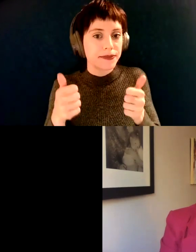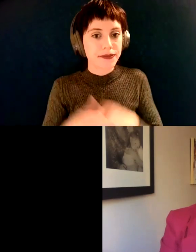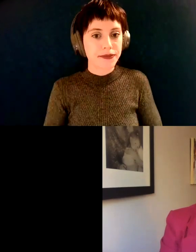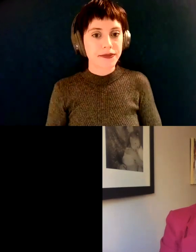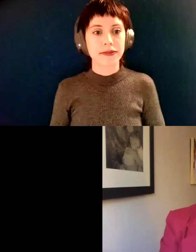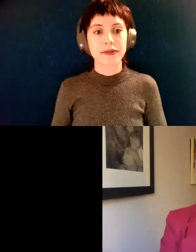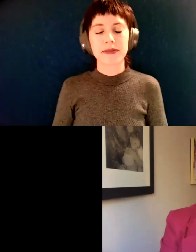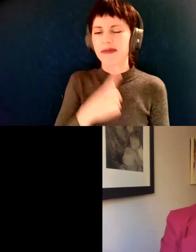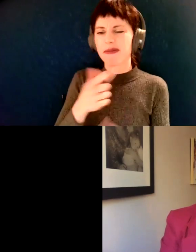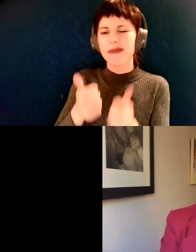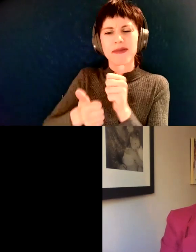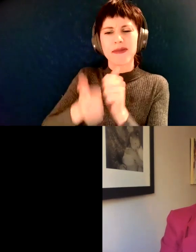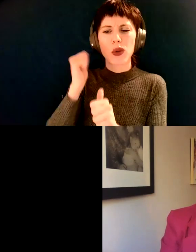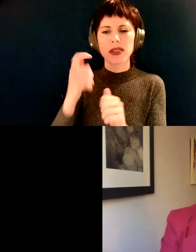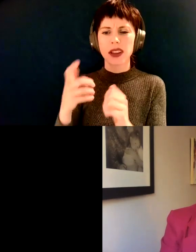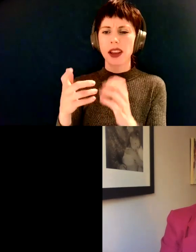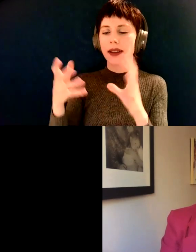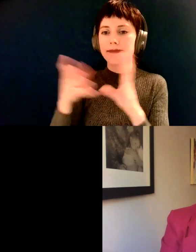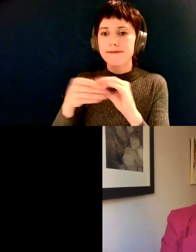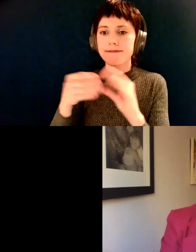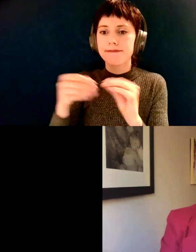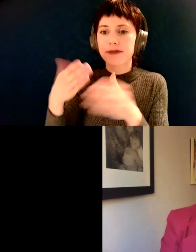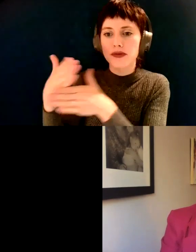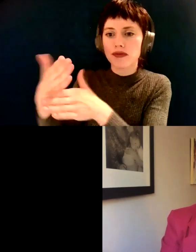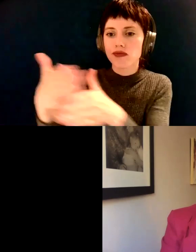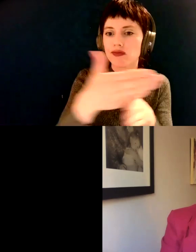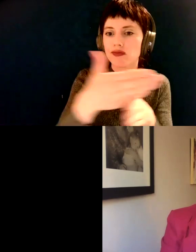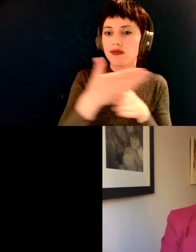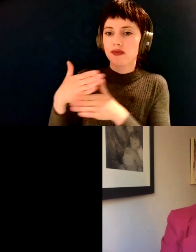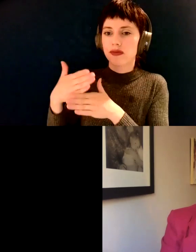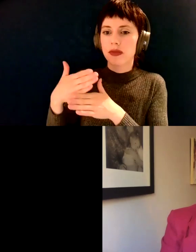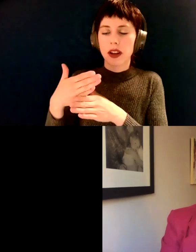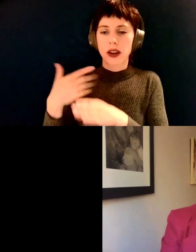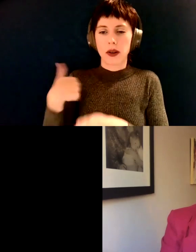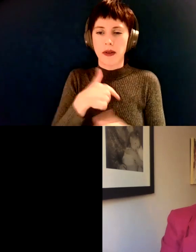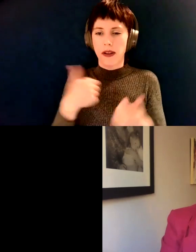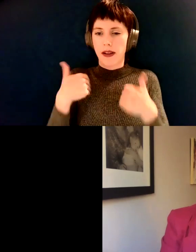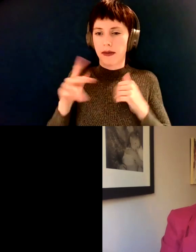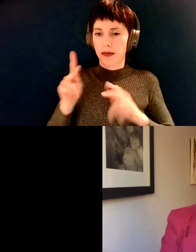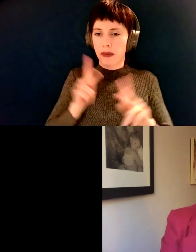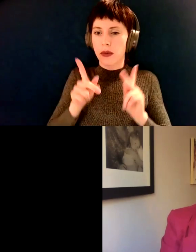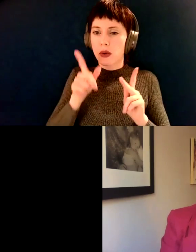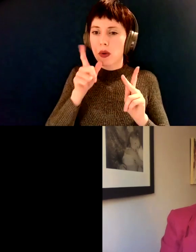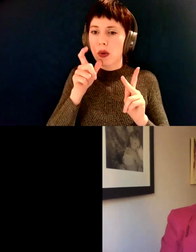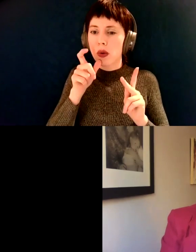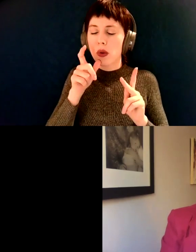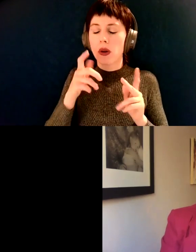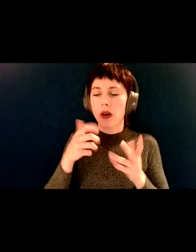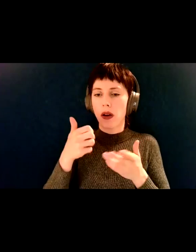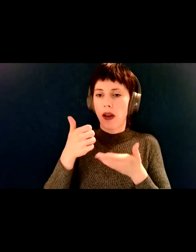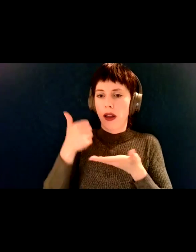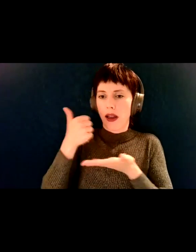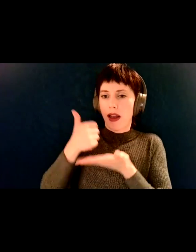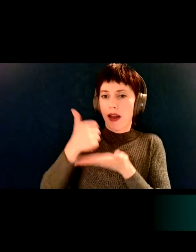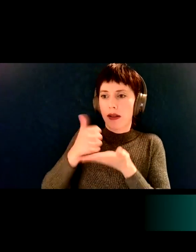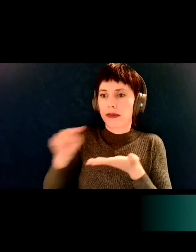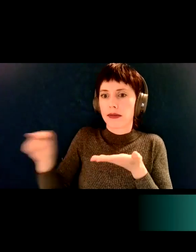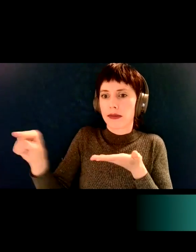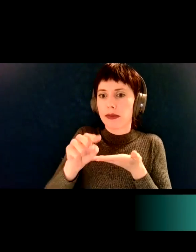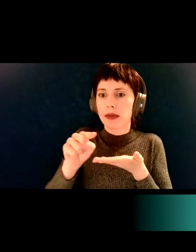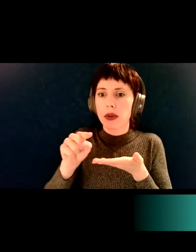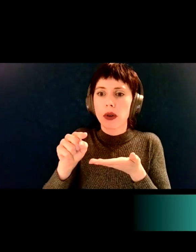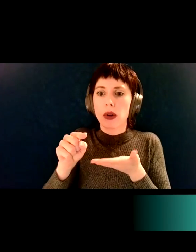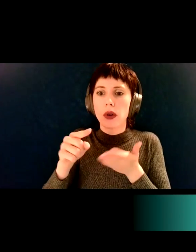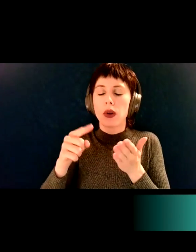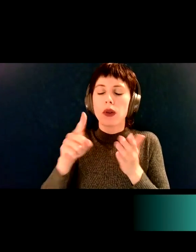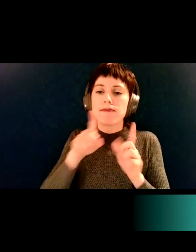Mostly spreading the word, we do have survey data collectors that can help people take the survey over the phone. So if, you know, if